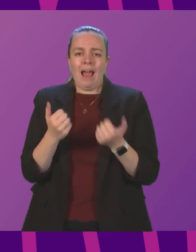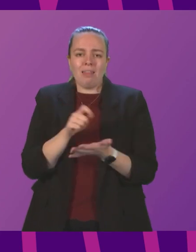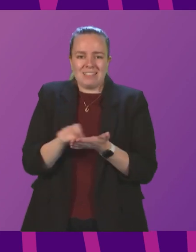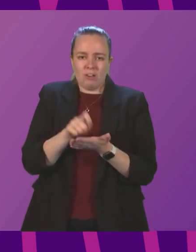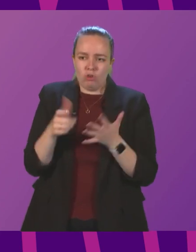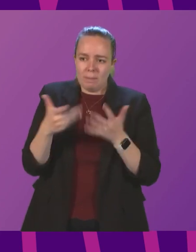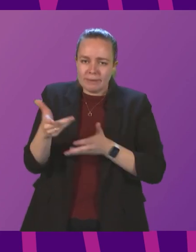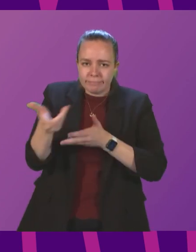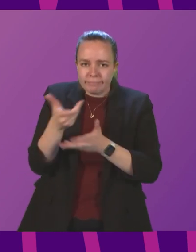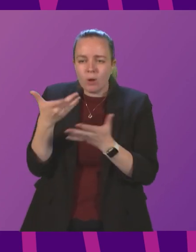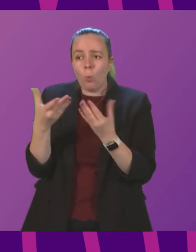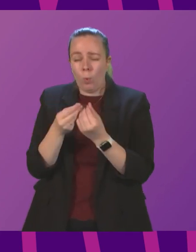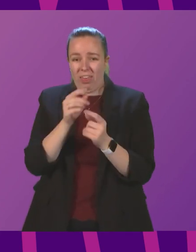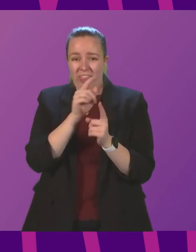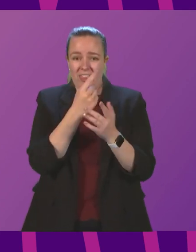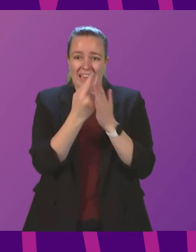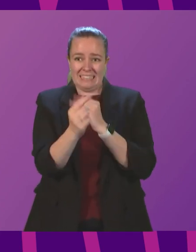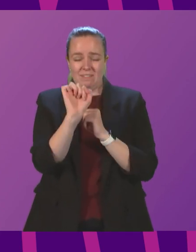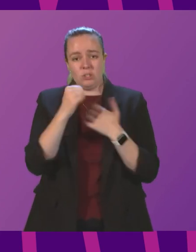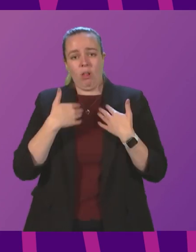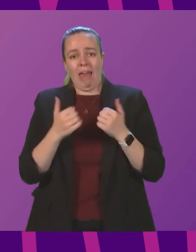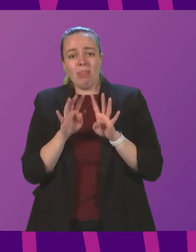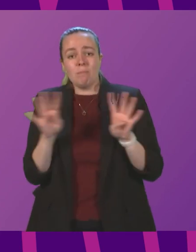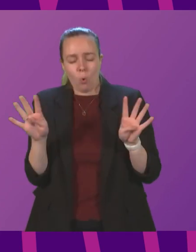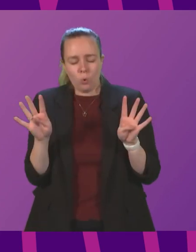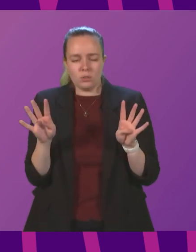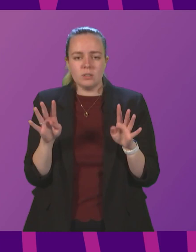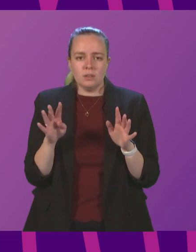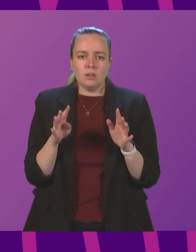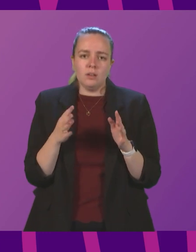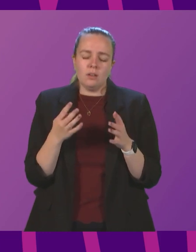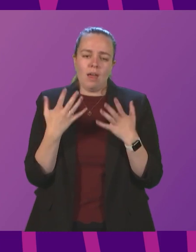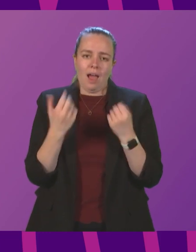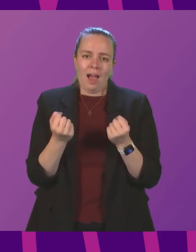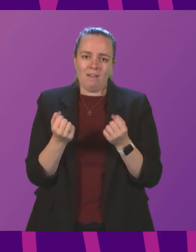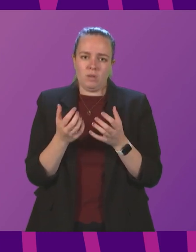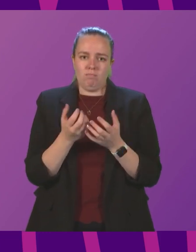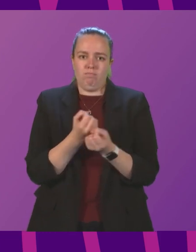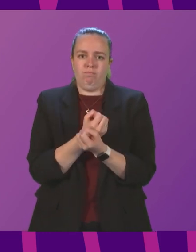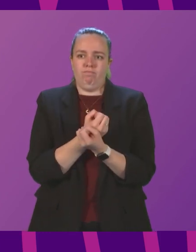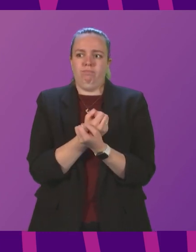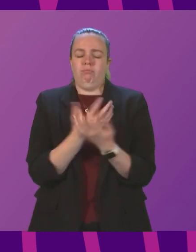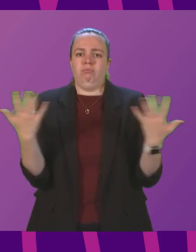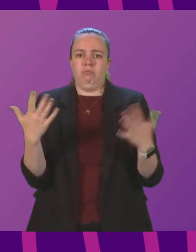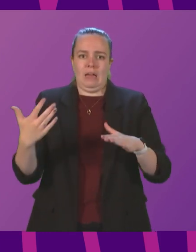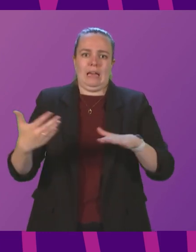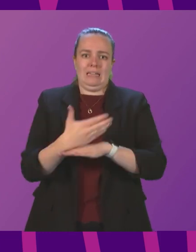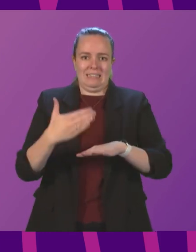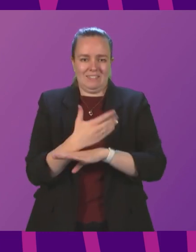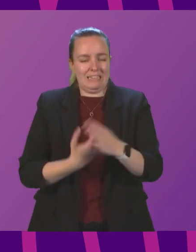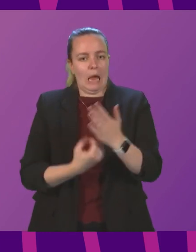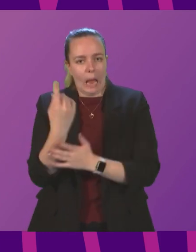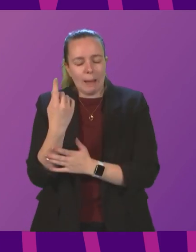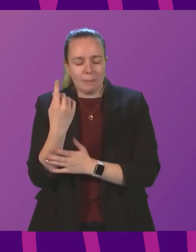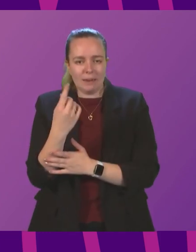issues with individual health boards. Obviously there is a huge volume of activity being undertaken.